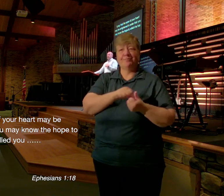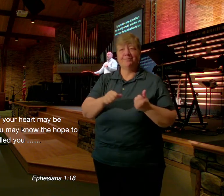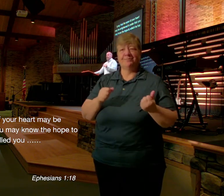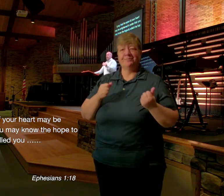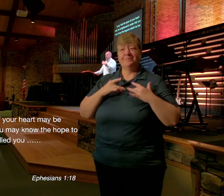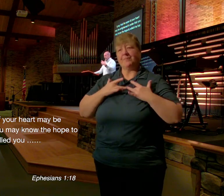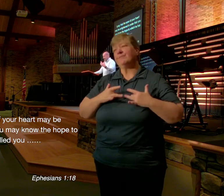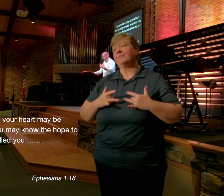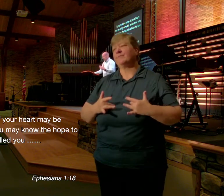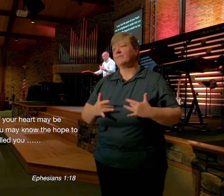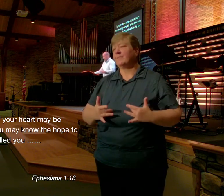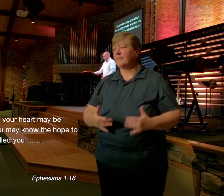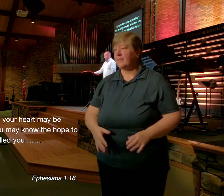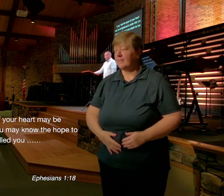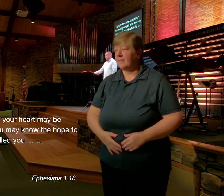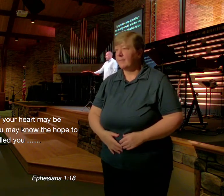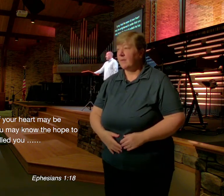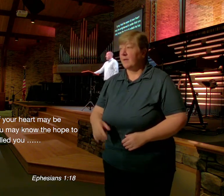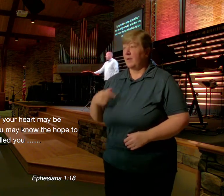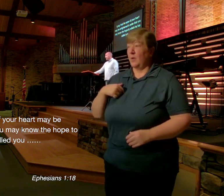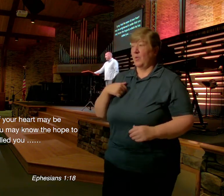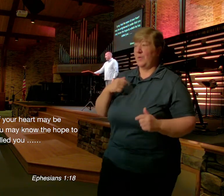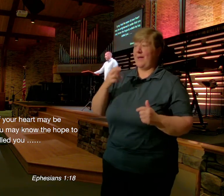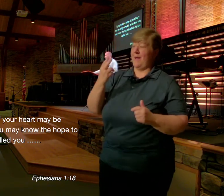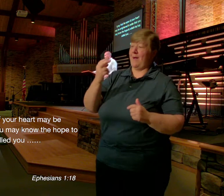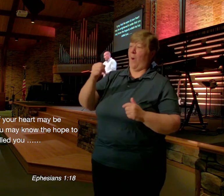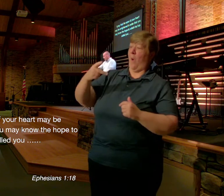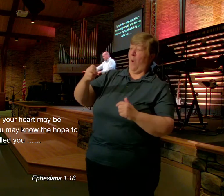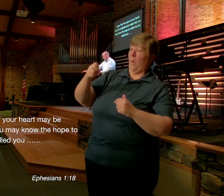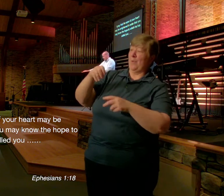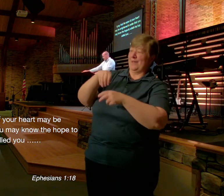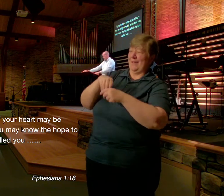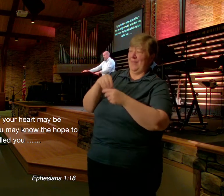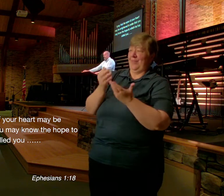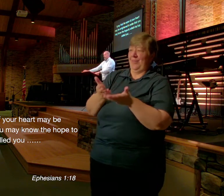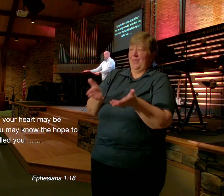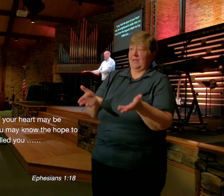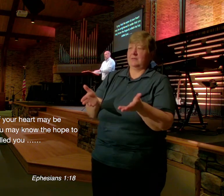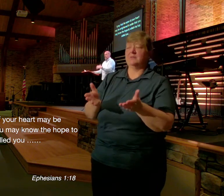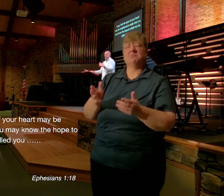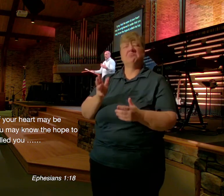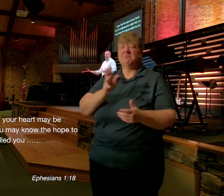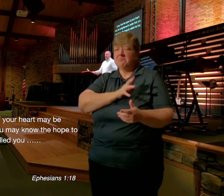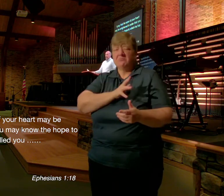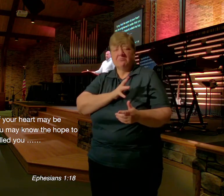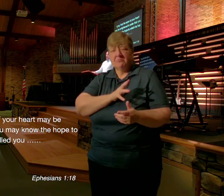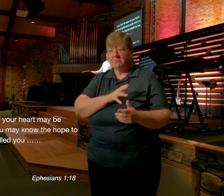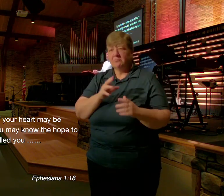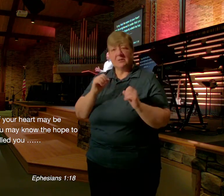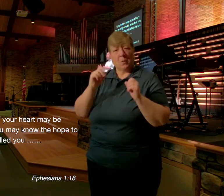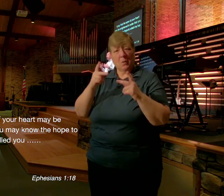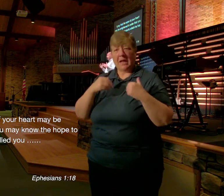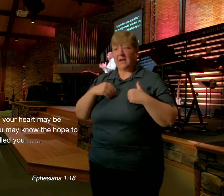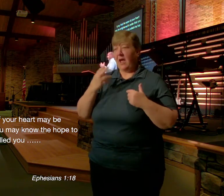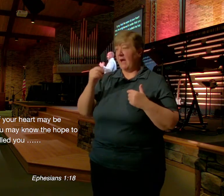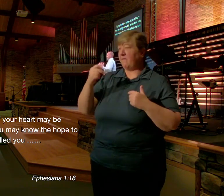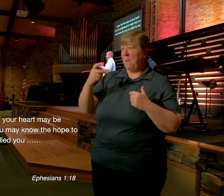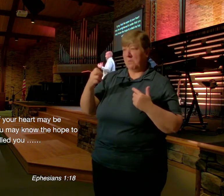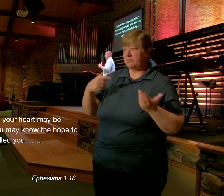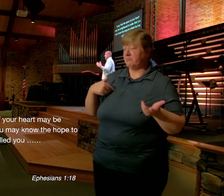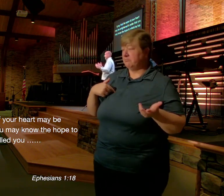Again Nothing wrong With that I mean It's okay To have hope In things I hope That my